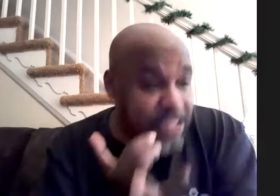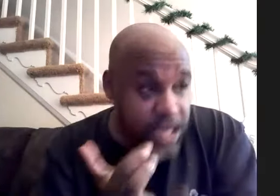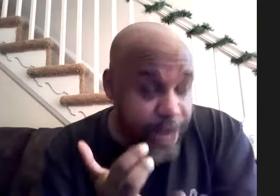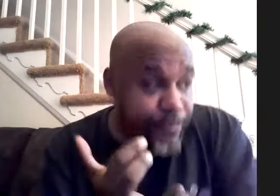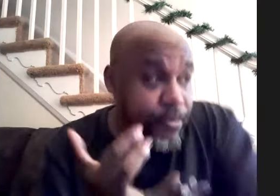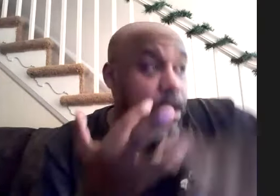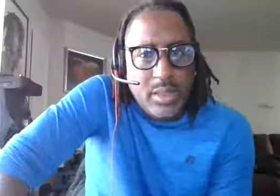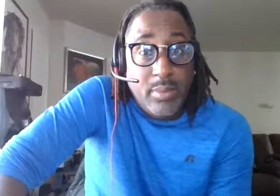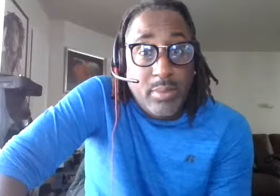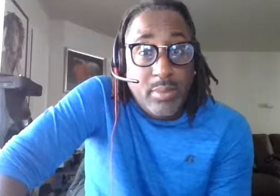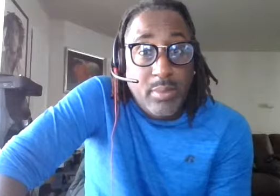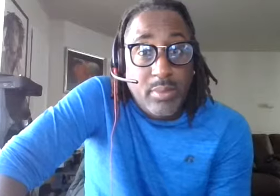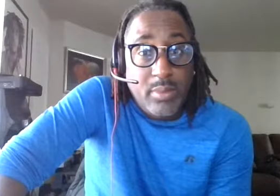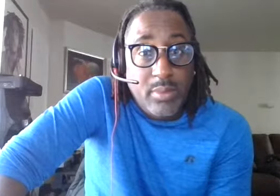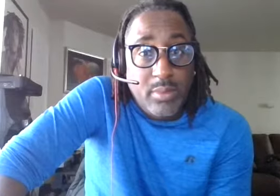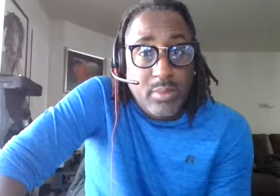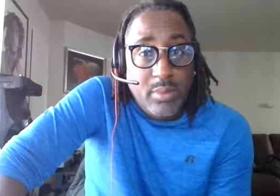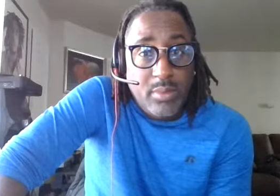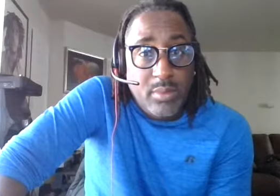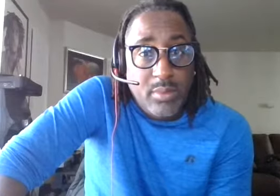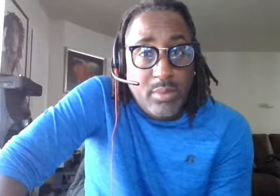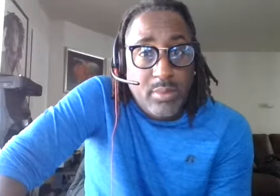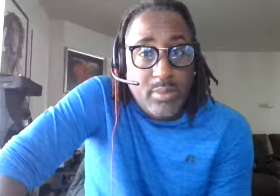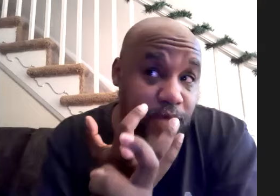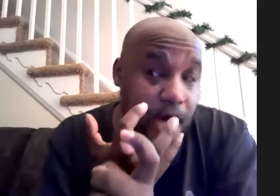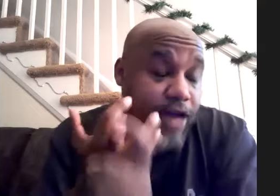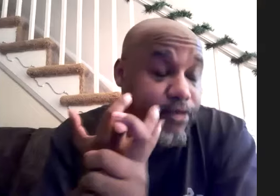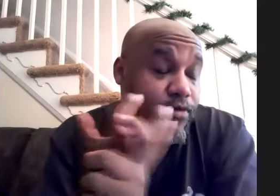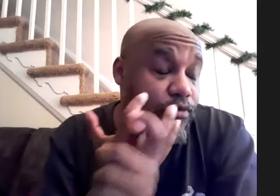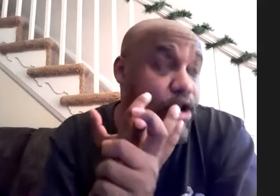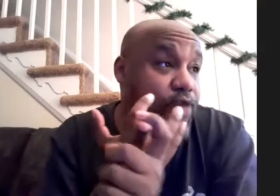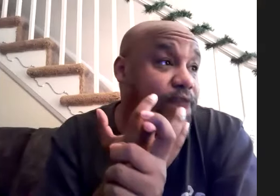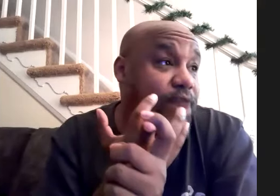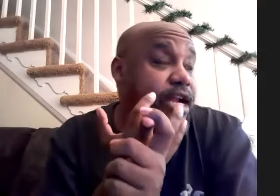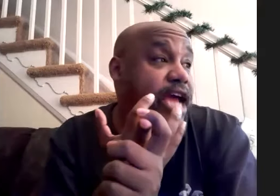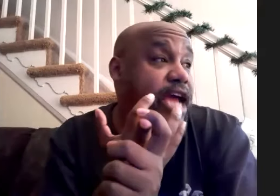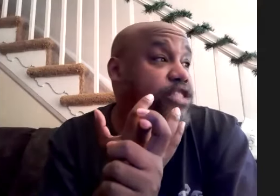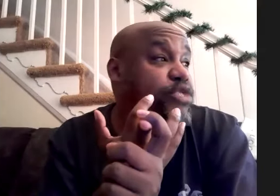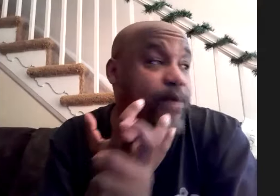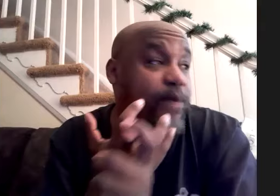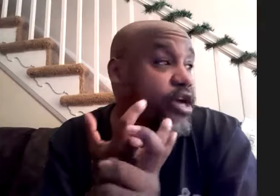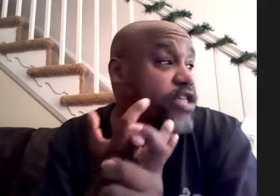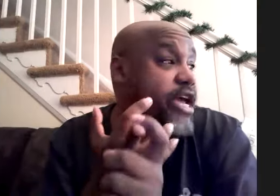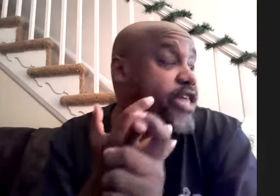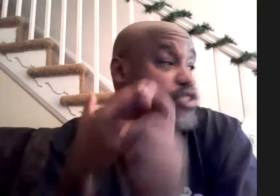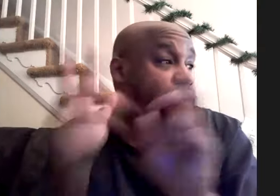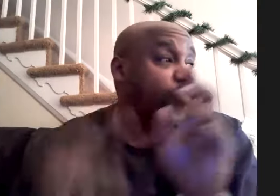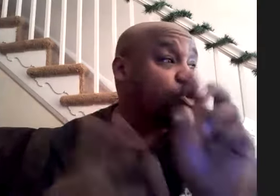in he brought like to play drums lenny white from uh return of forever and and uh jamaica boys and some other groups